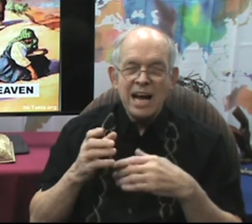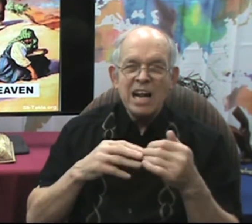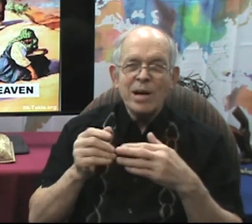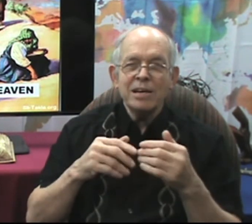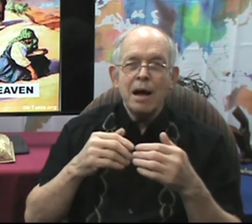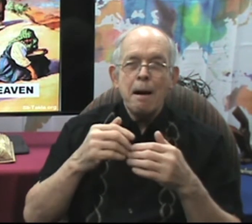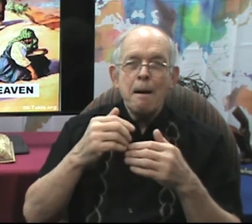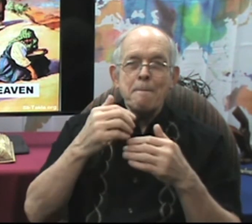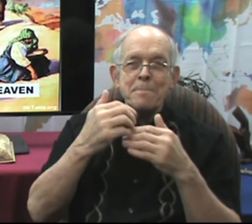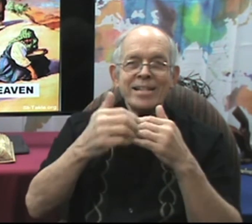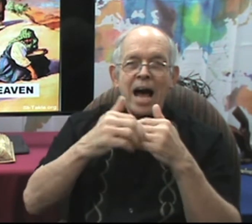Anyway. My dad.